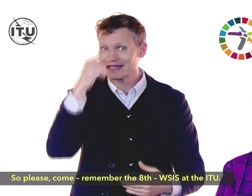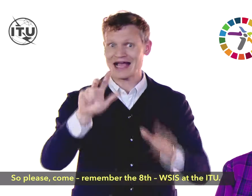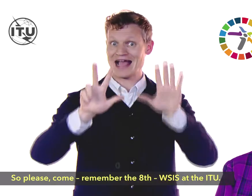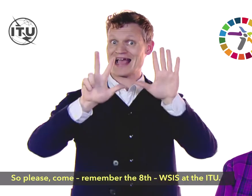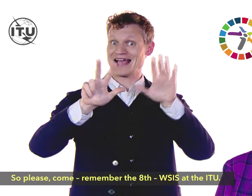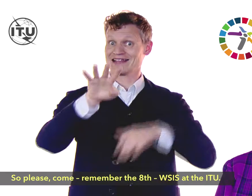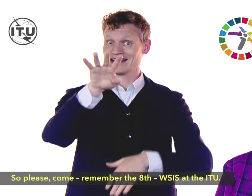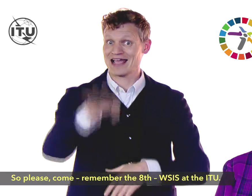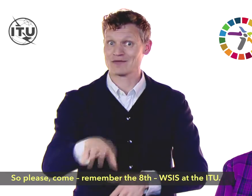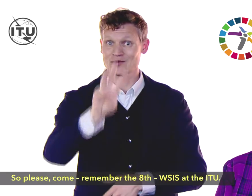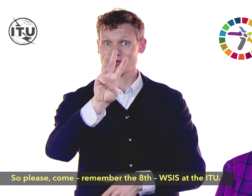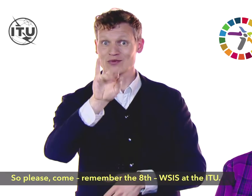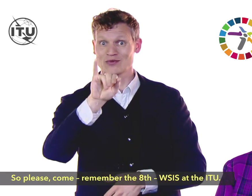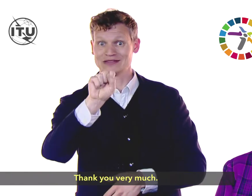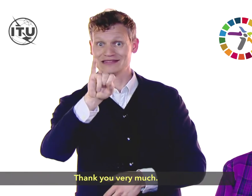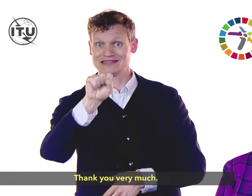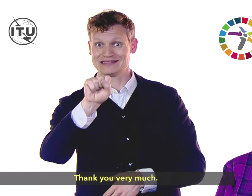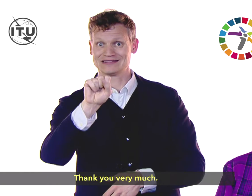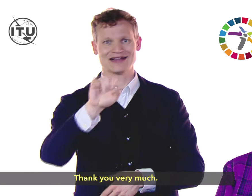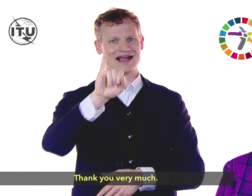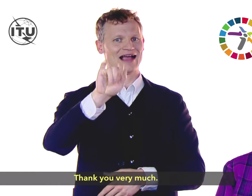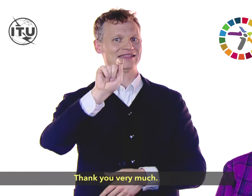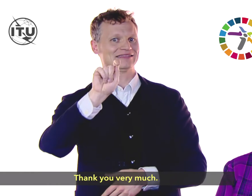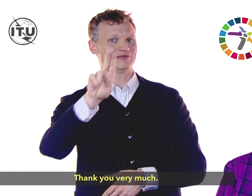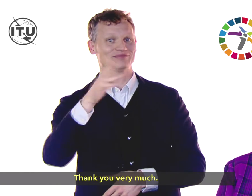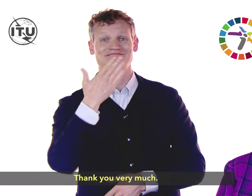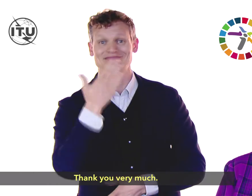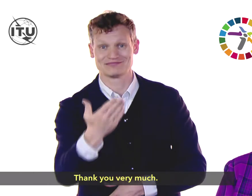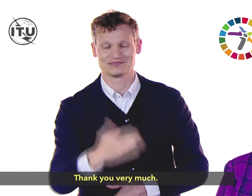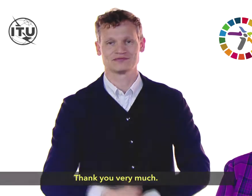WSIS at the ITU. Thank you very much.